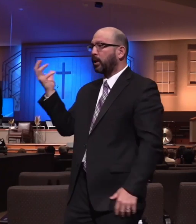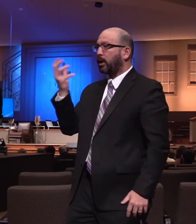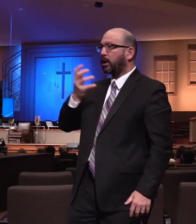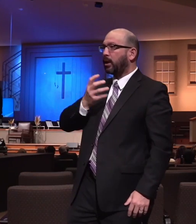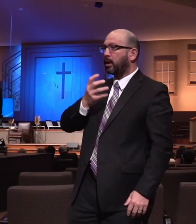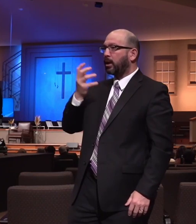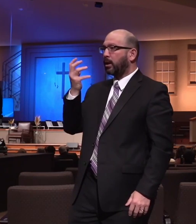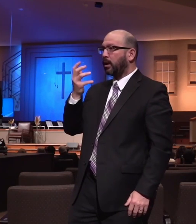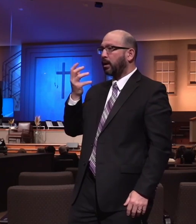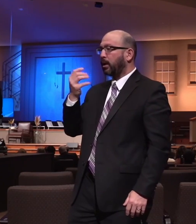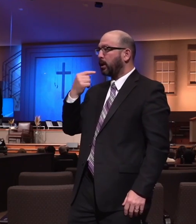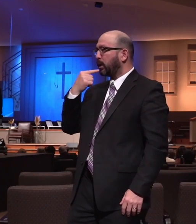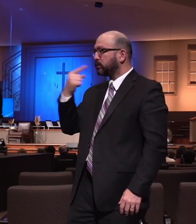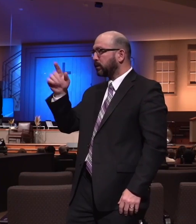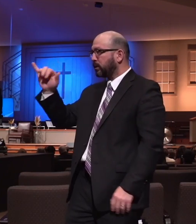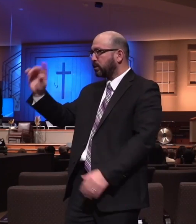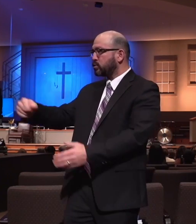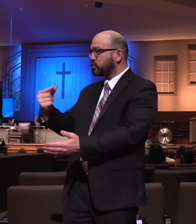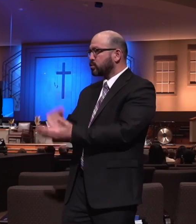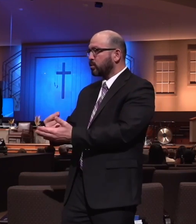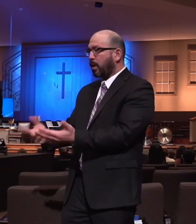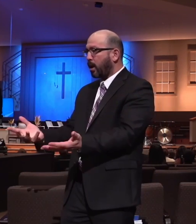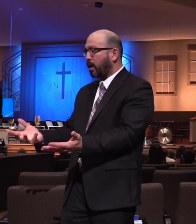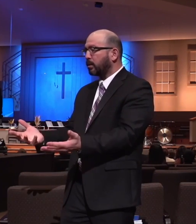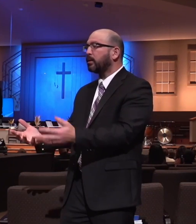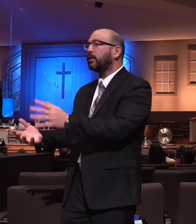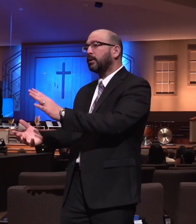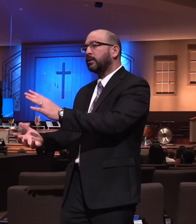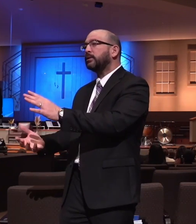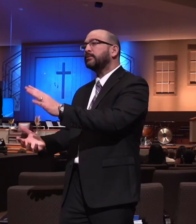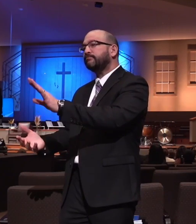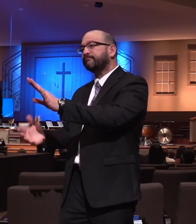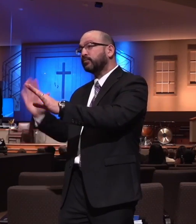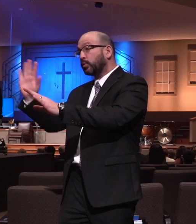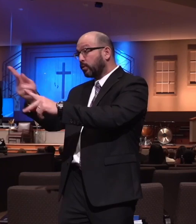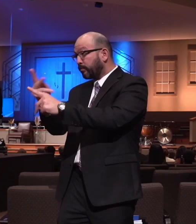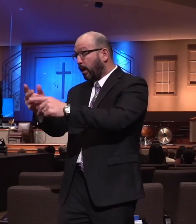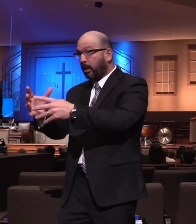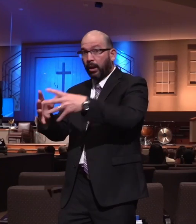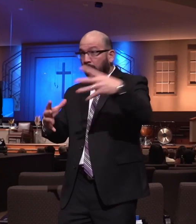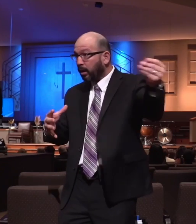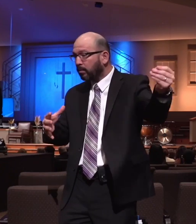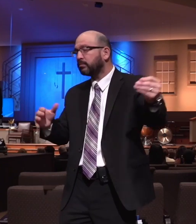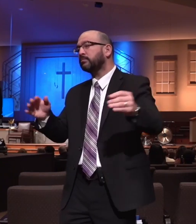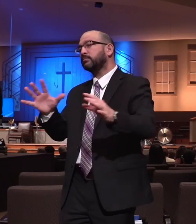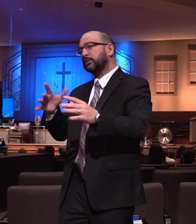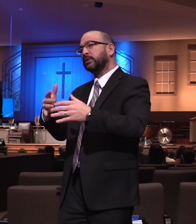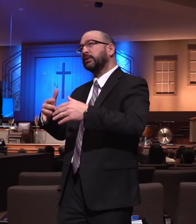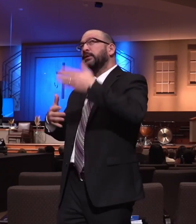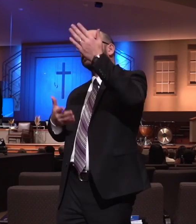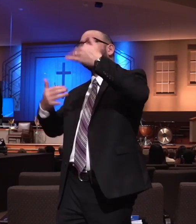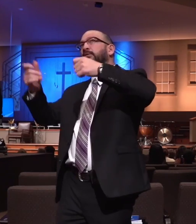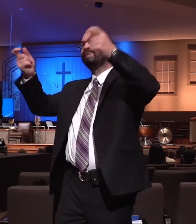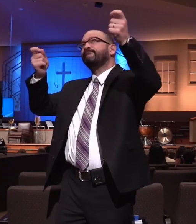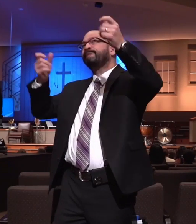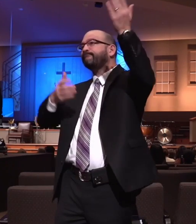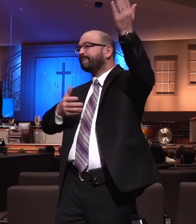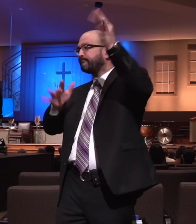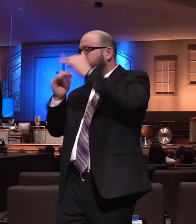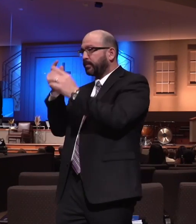What do you say to those graduates? You tell them this. God is still on the throne. The Bible is still the Word of God. I'm very